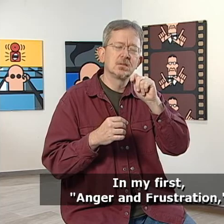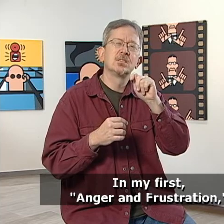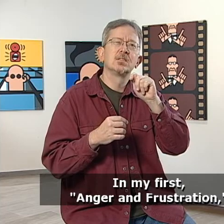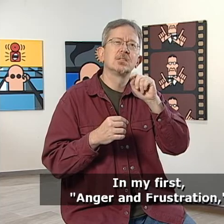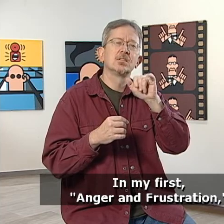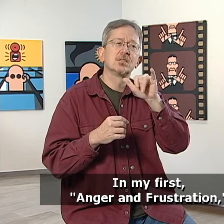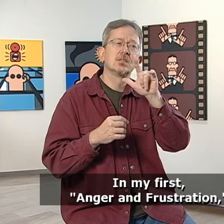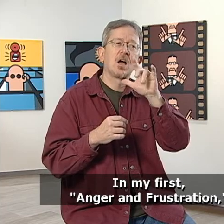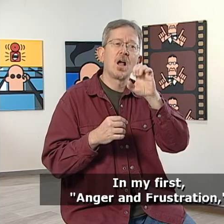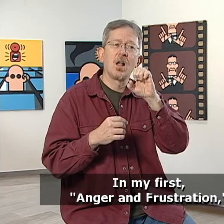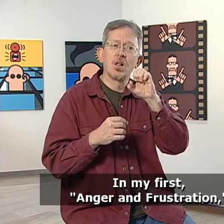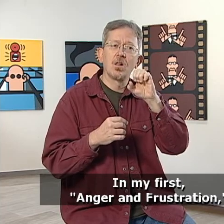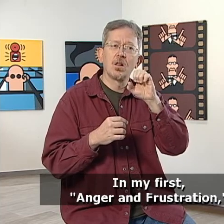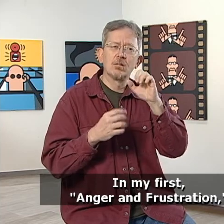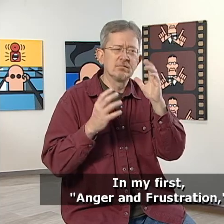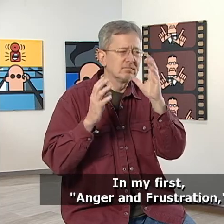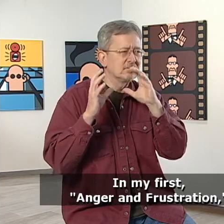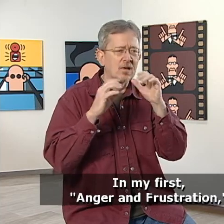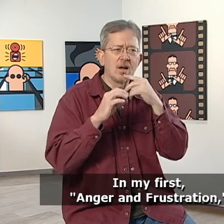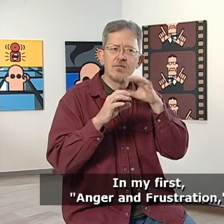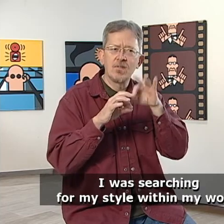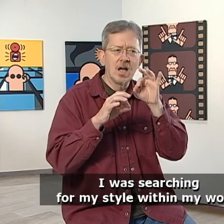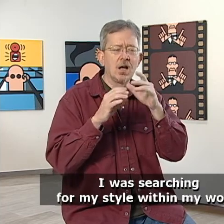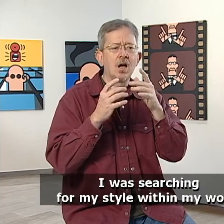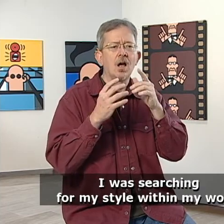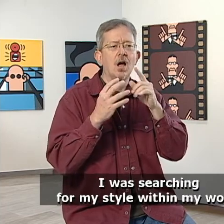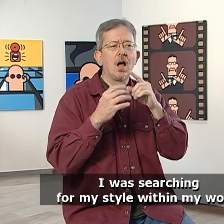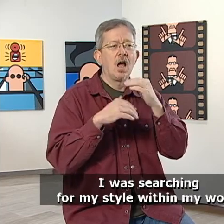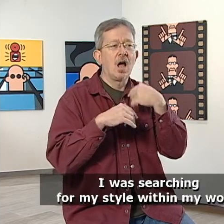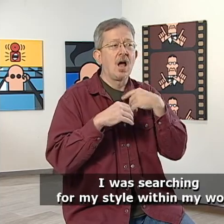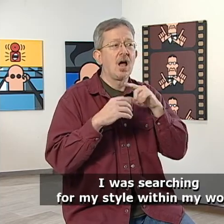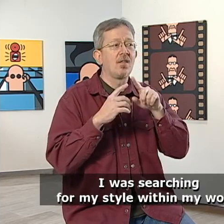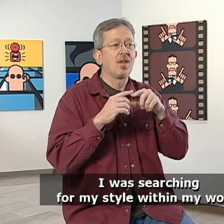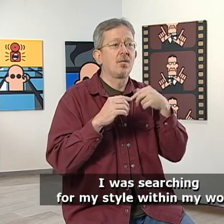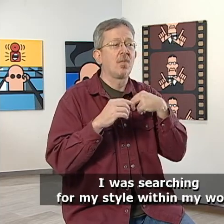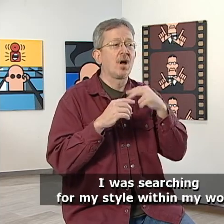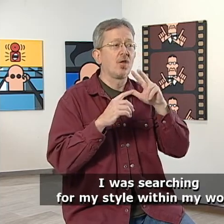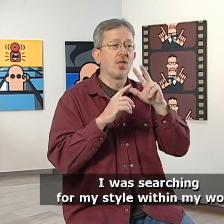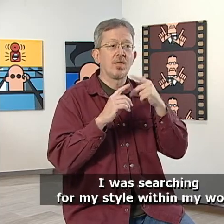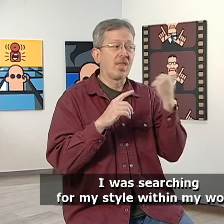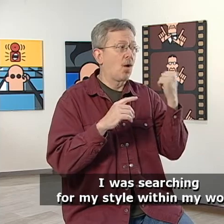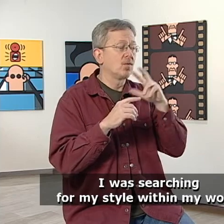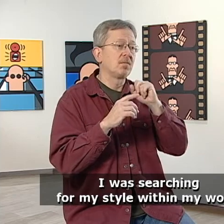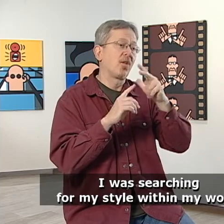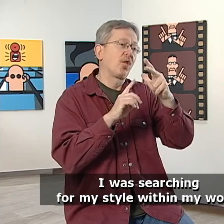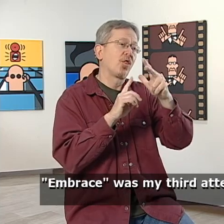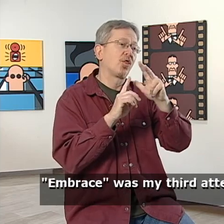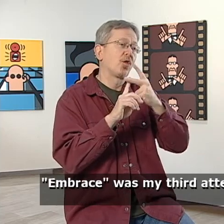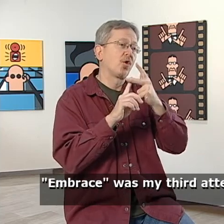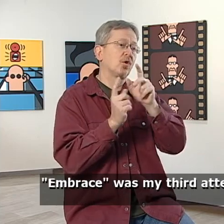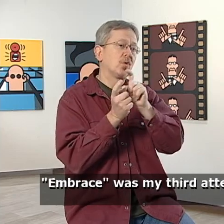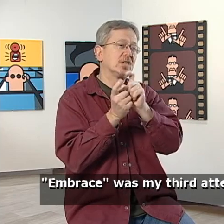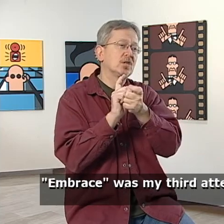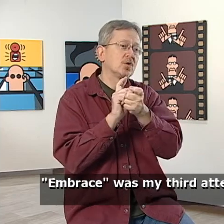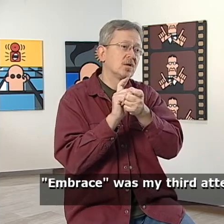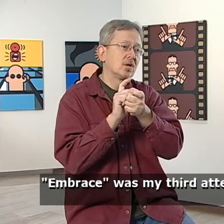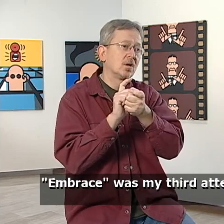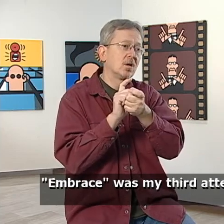In my first, Anger and Frustration, I was searching for my style within my work. Embrace was my third